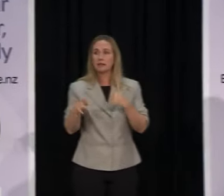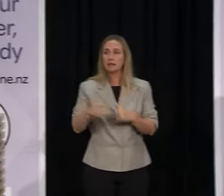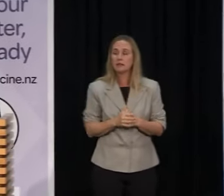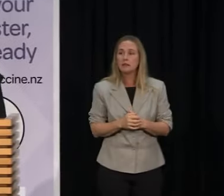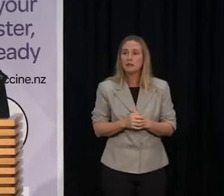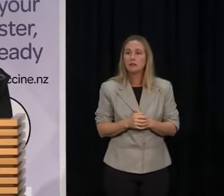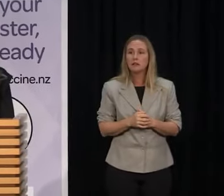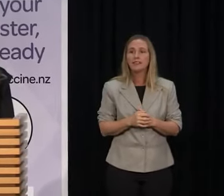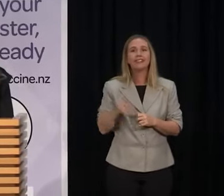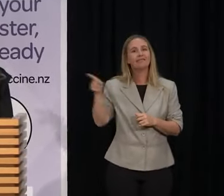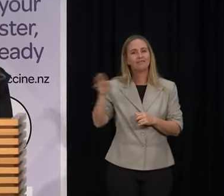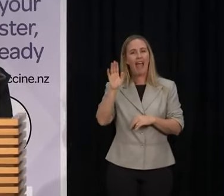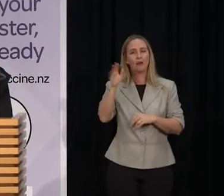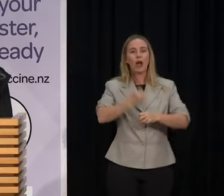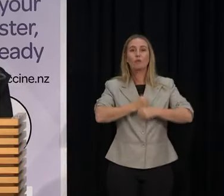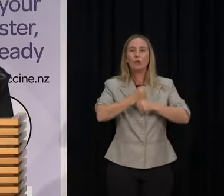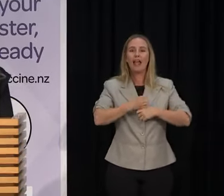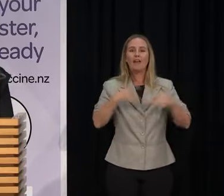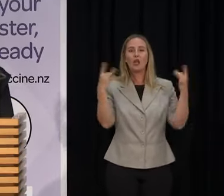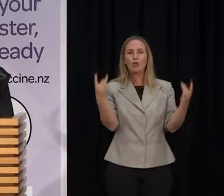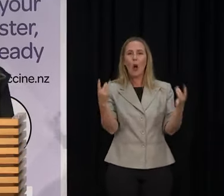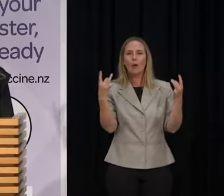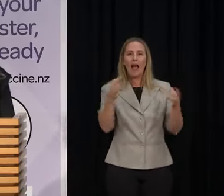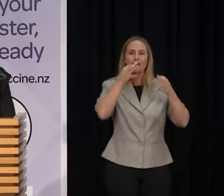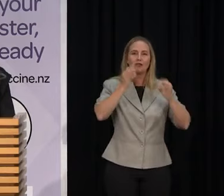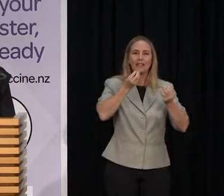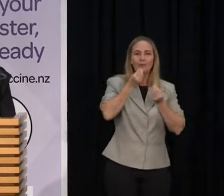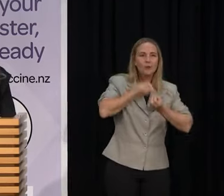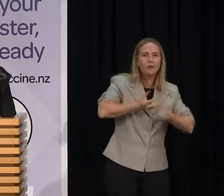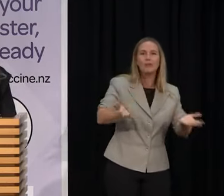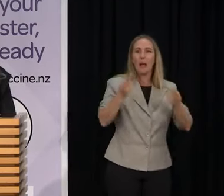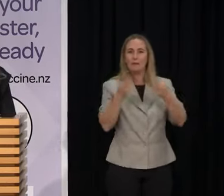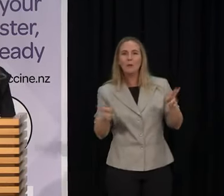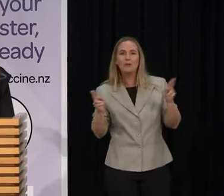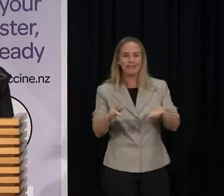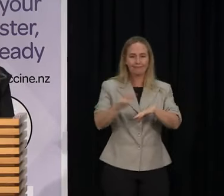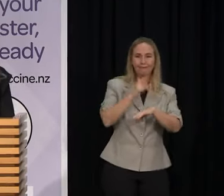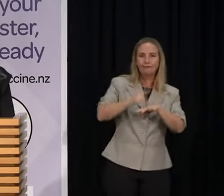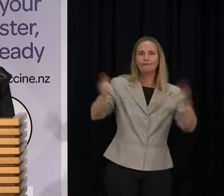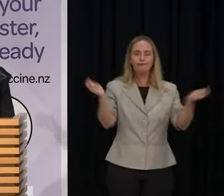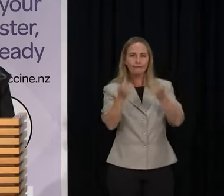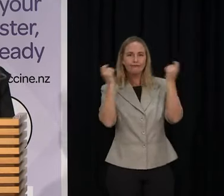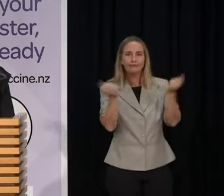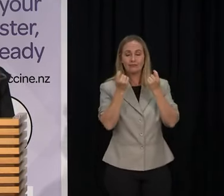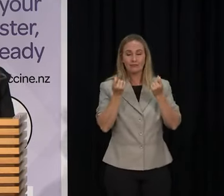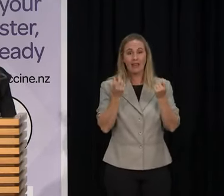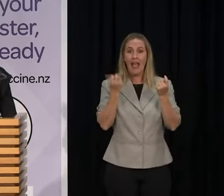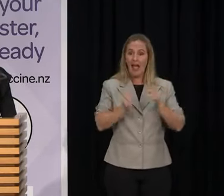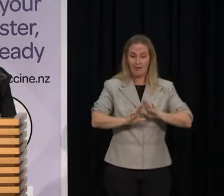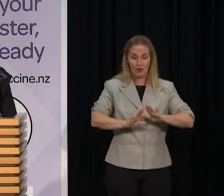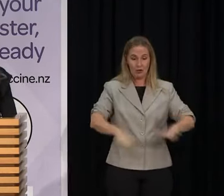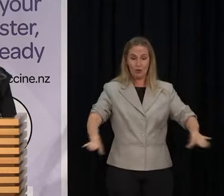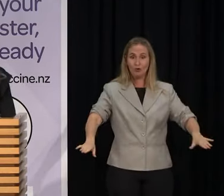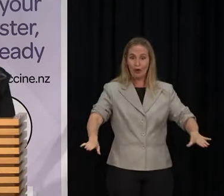interesting attractions. Yoga, free food, music. It seems a lot of people in the crowd at any time, apart from being children, are curious